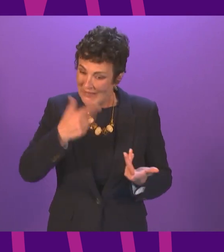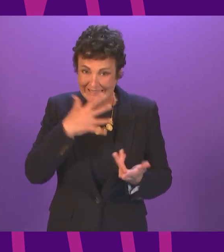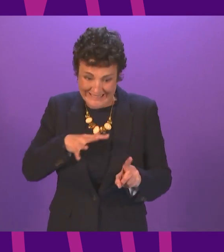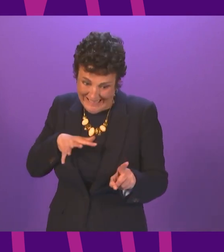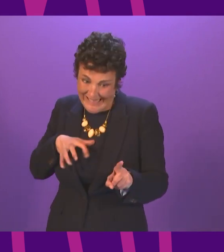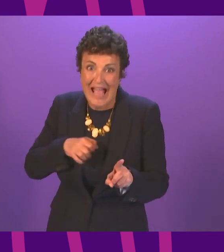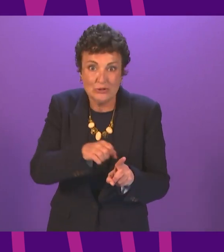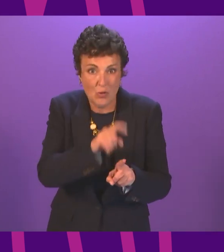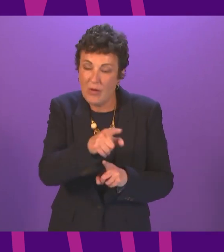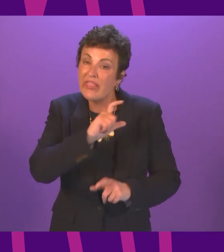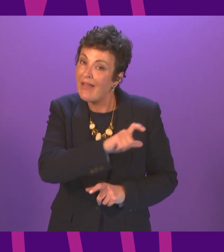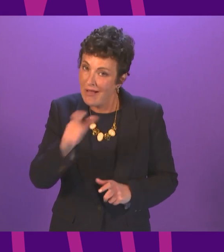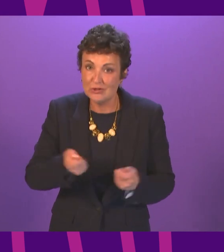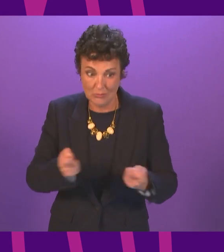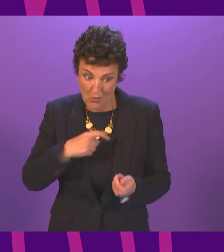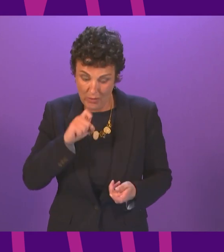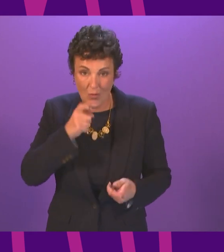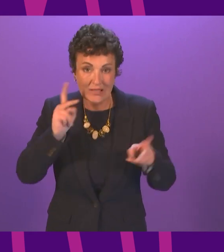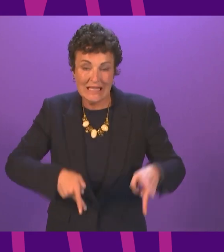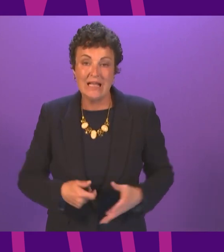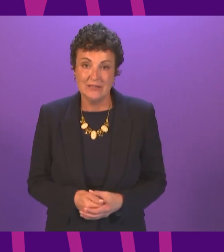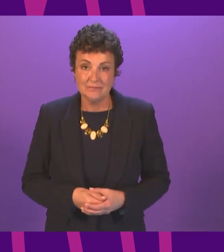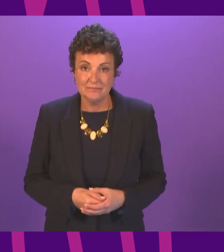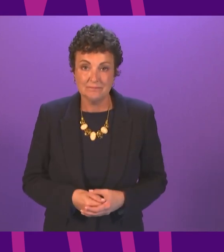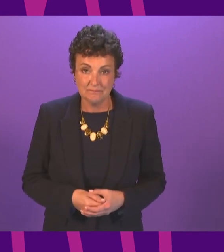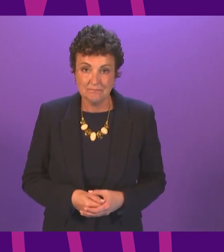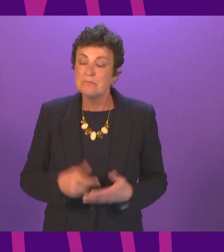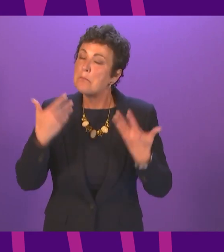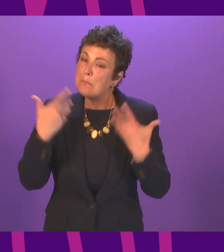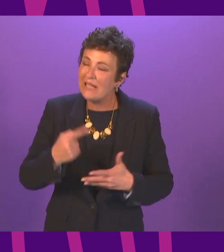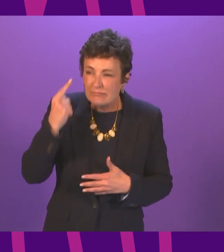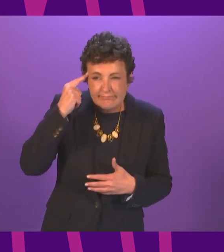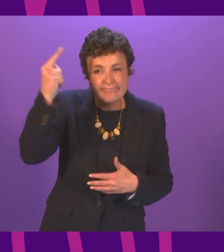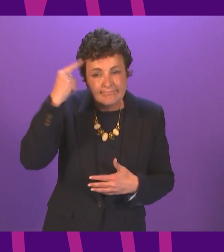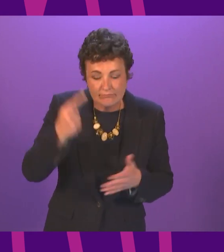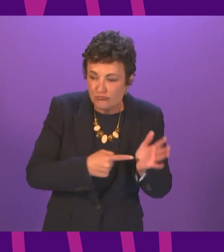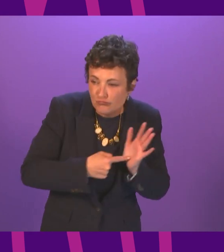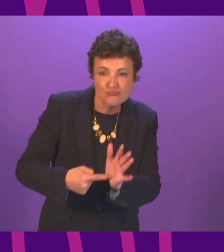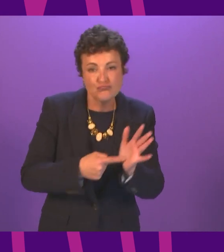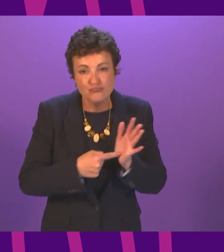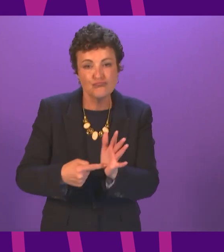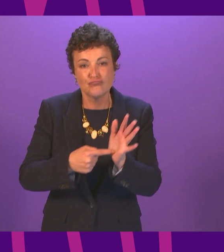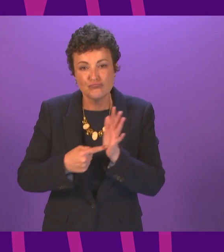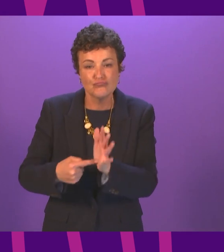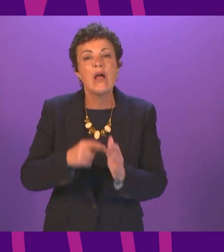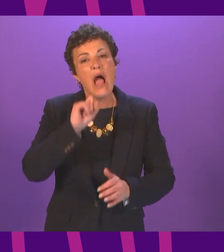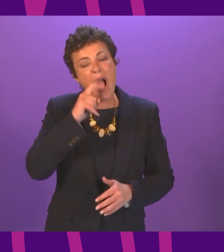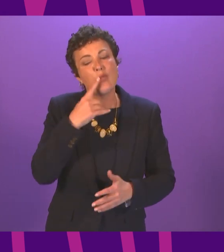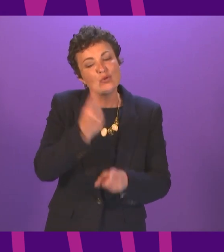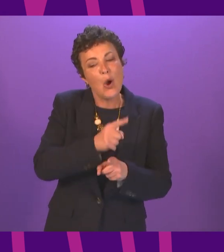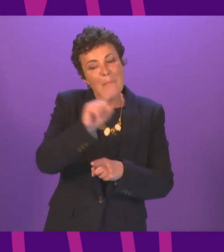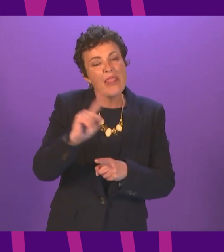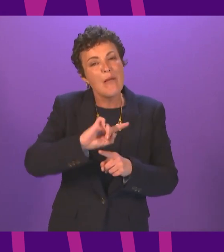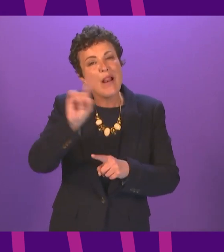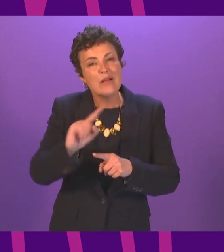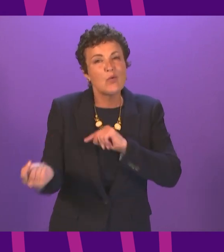is urgent or people could lose their lives we've made a number of suggestions that I will talk about when we debate the recovery of the